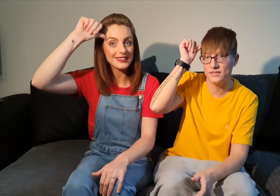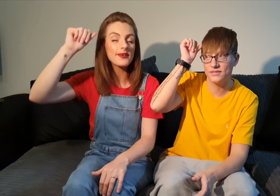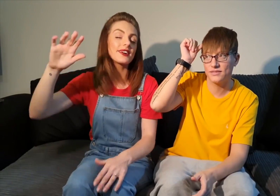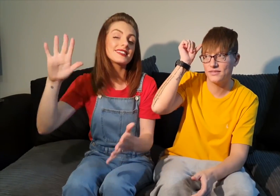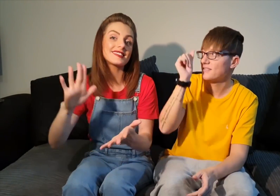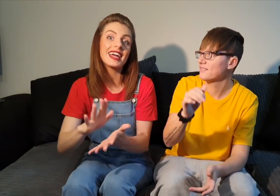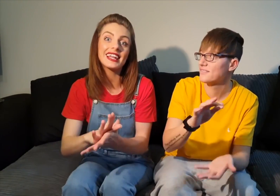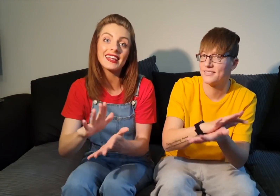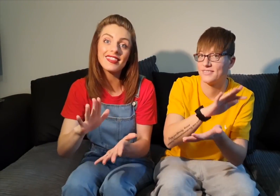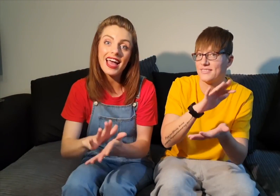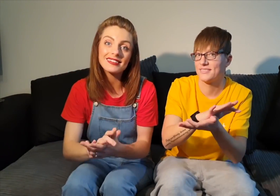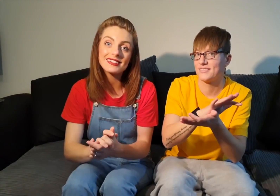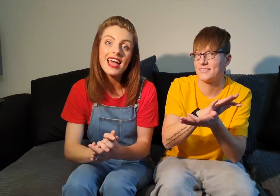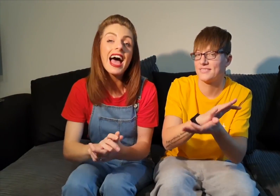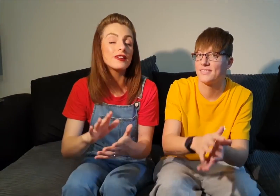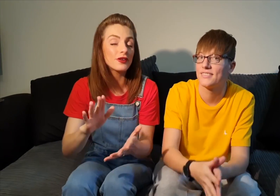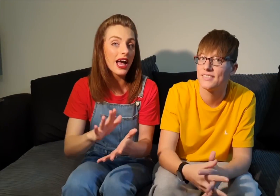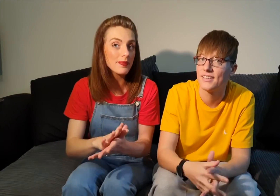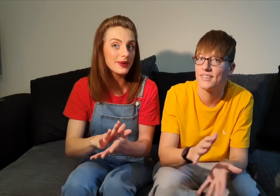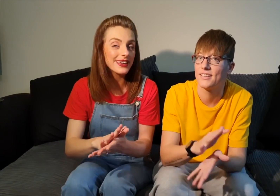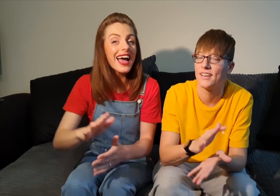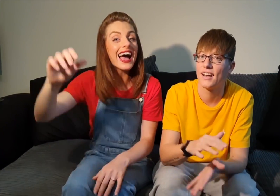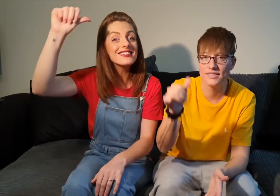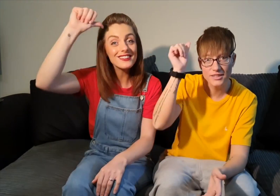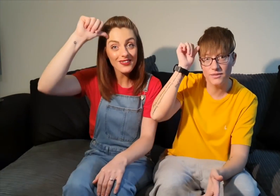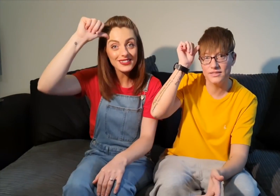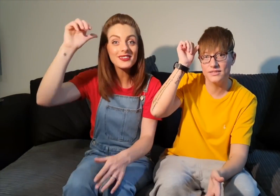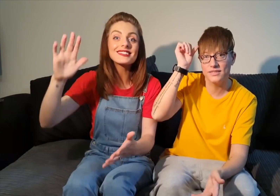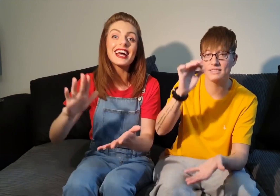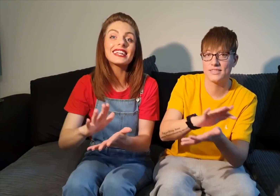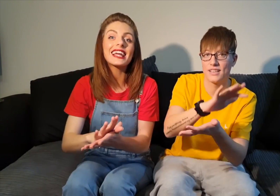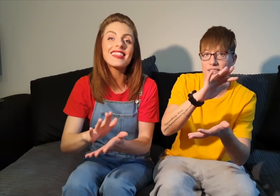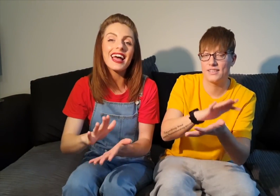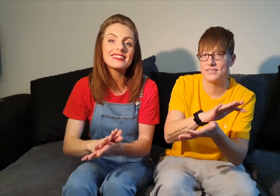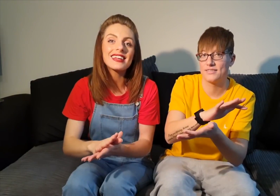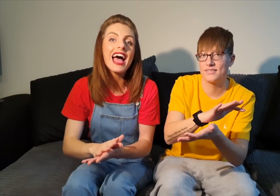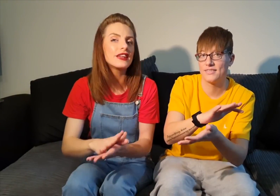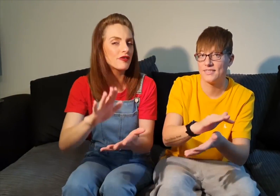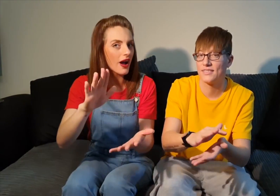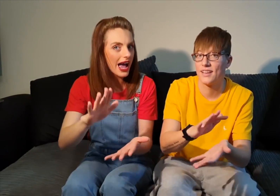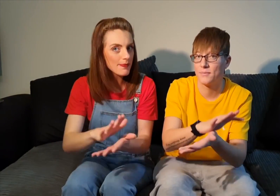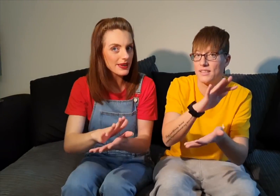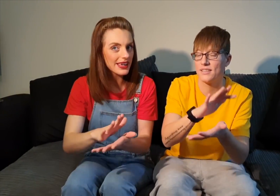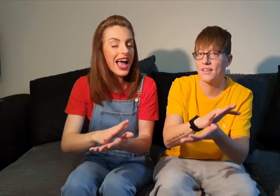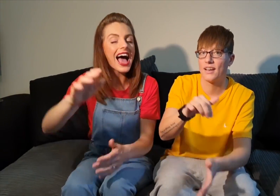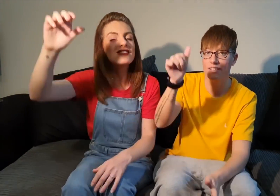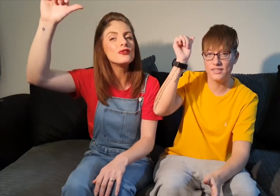we're going to sign like that and if you're happy and you know it will sign like that and if you're happy and you